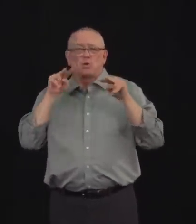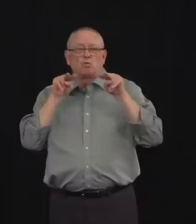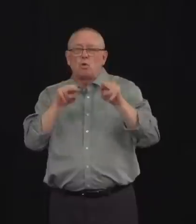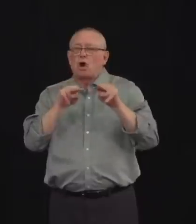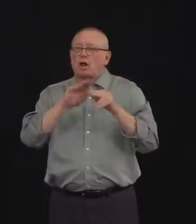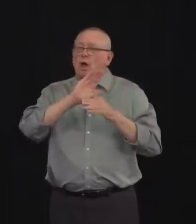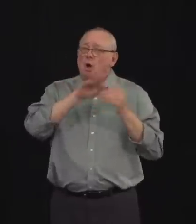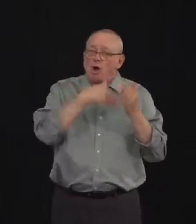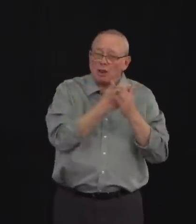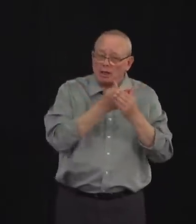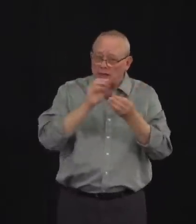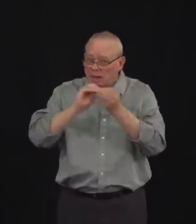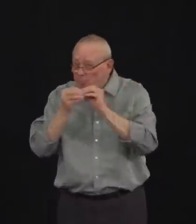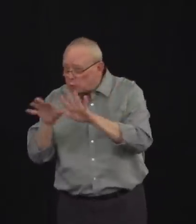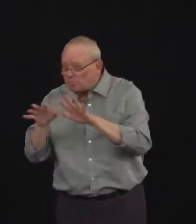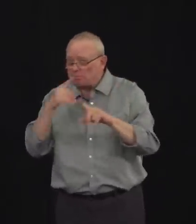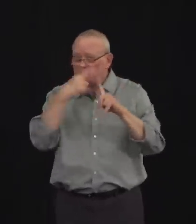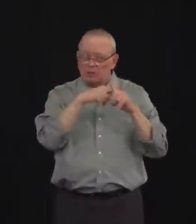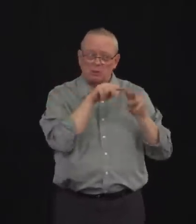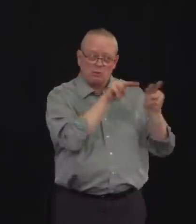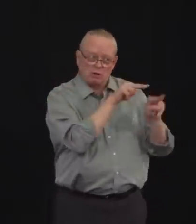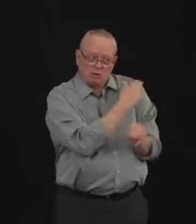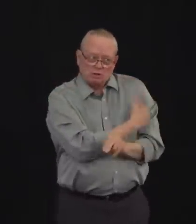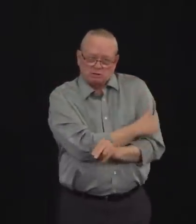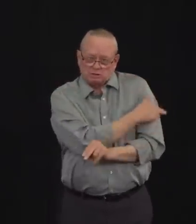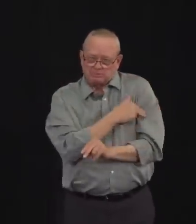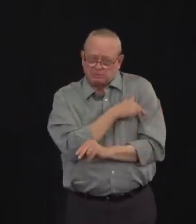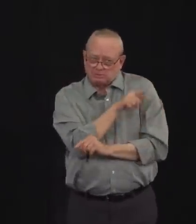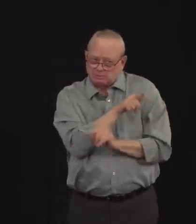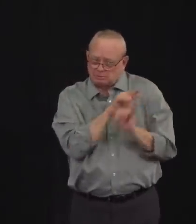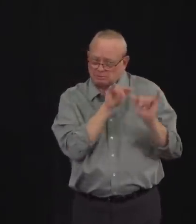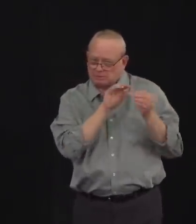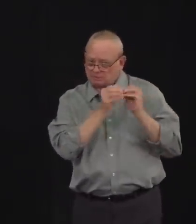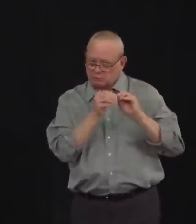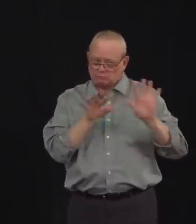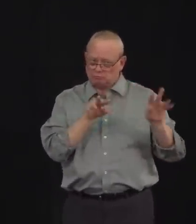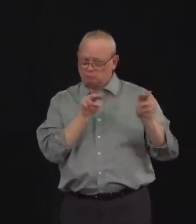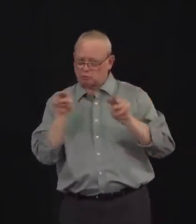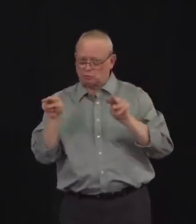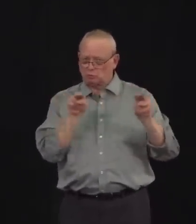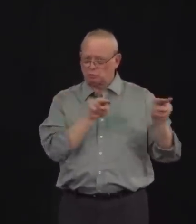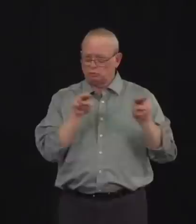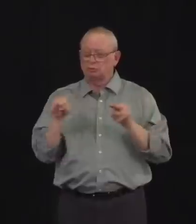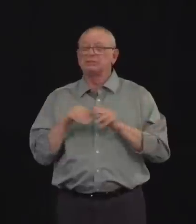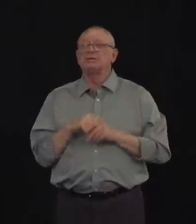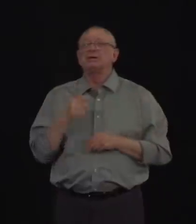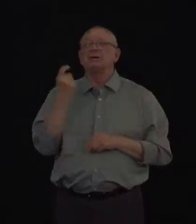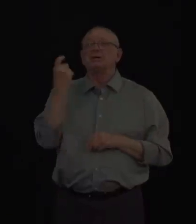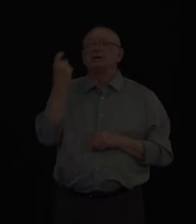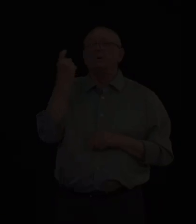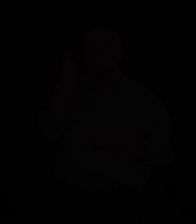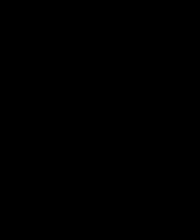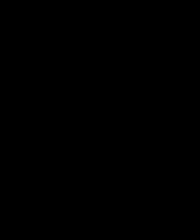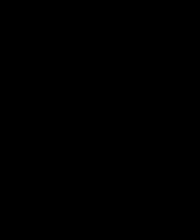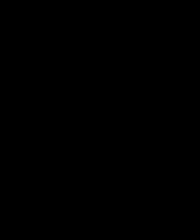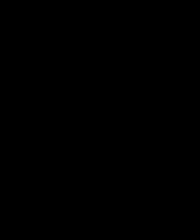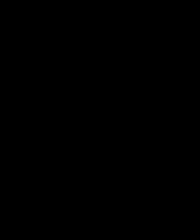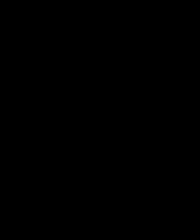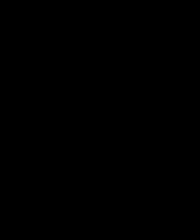I don't anticipate that this what's happened in the last few days would change our discussions regarding relaunch.